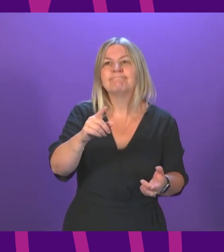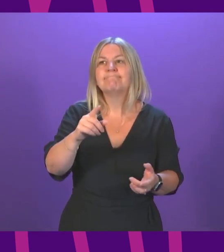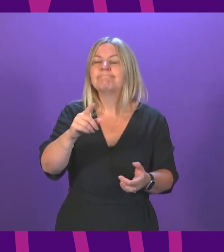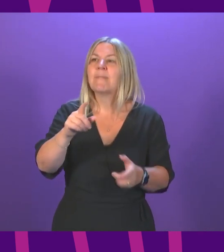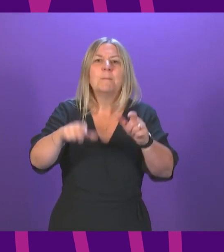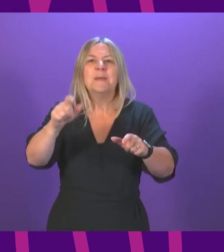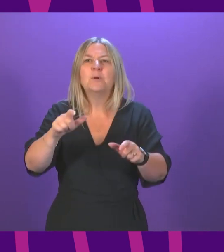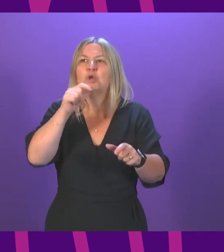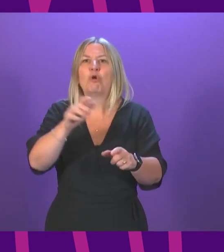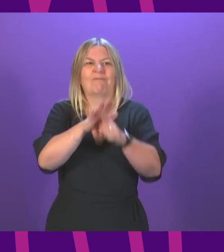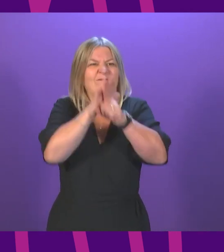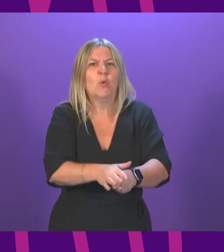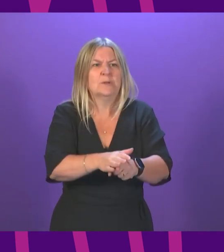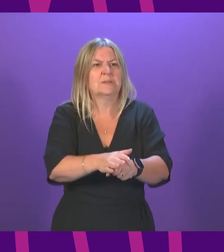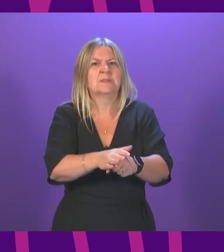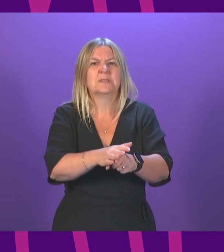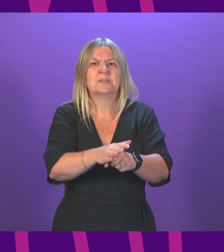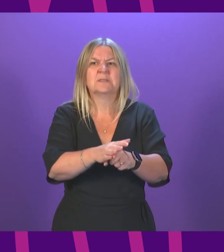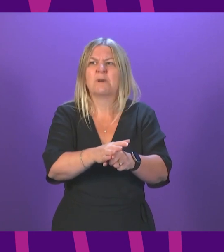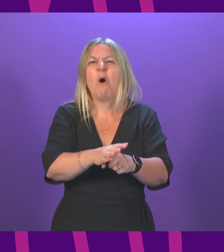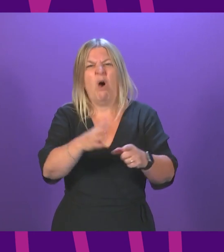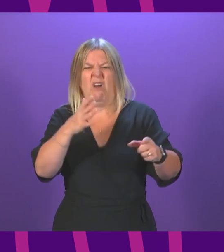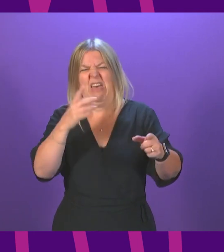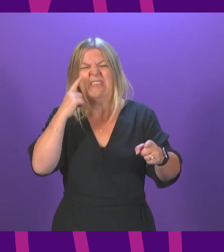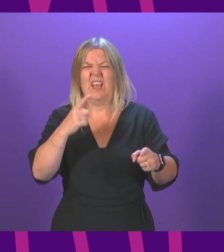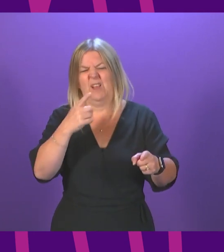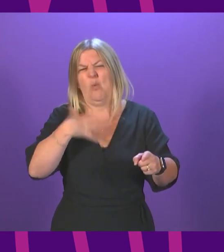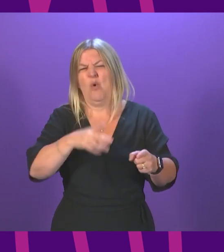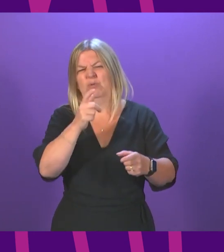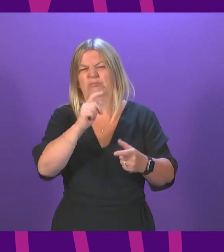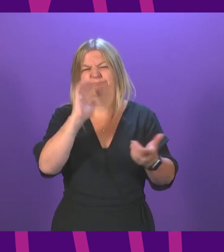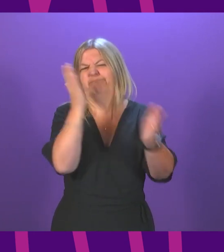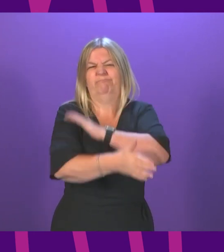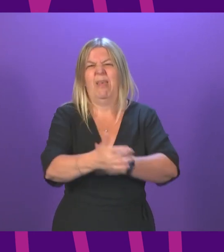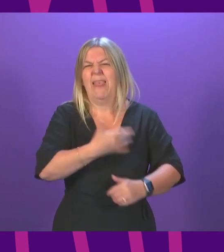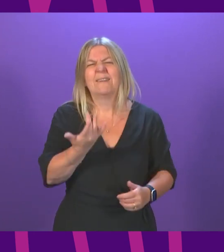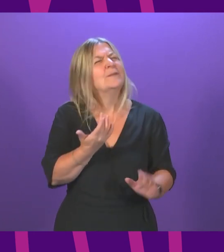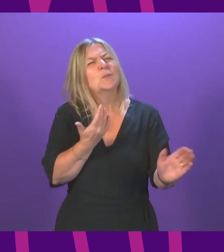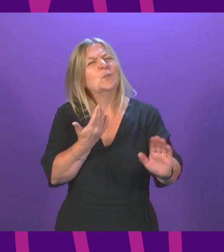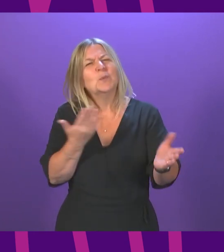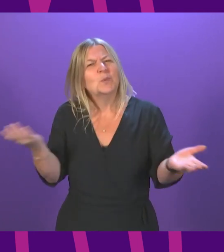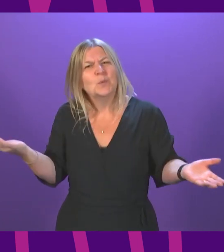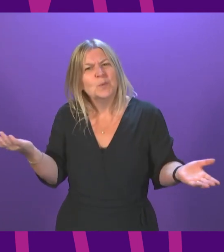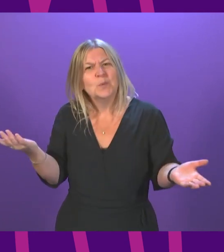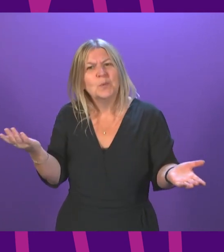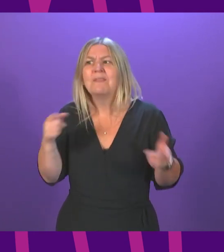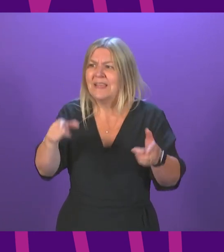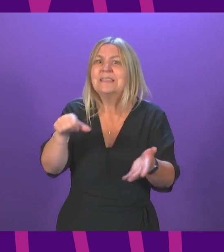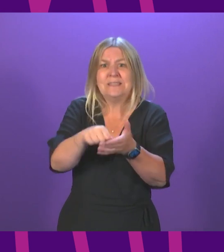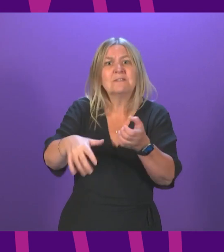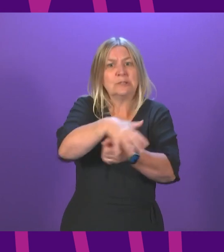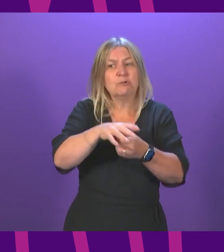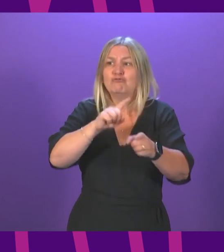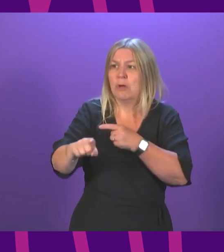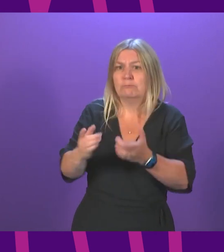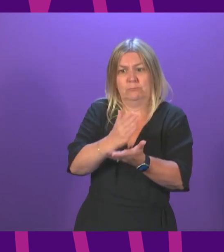doing this to people deliberately or for any reason other than to try in a really difficult situation to keep the country as safe as possible.